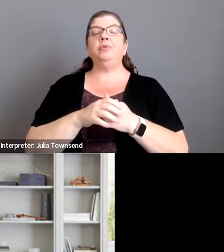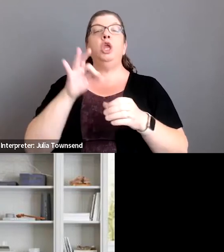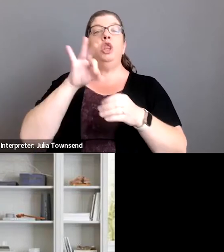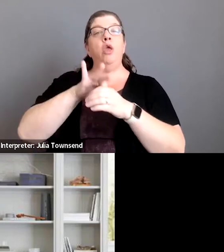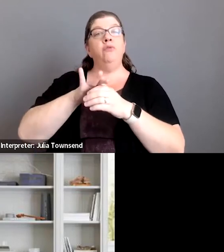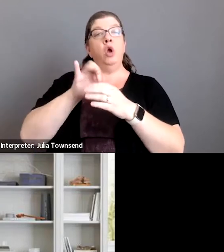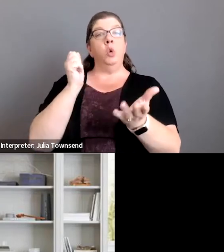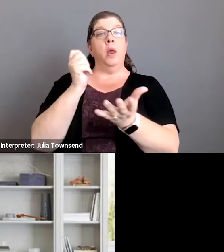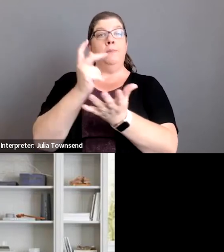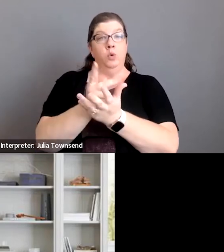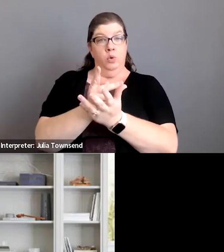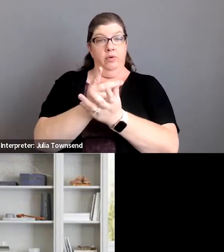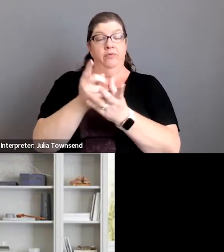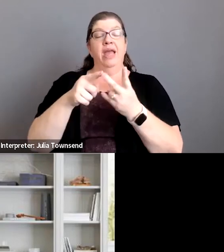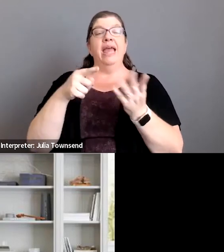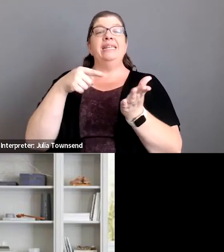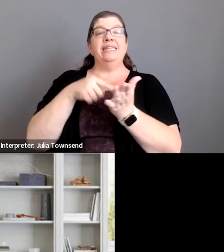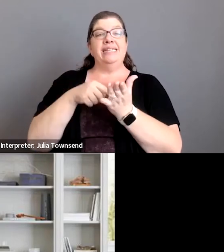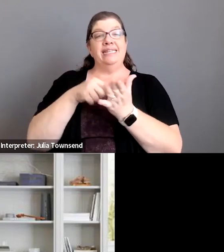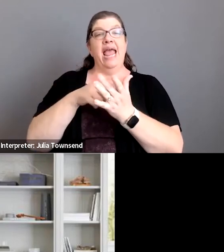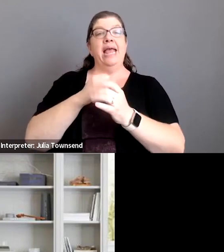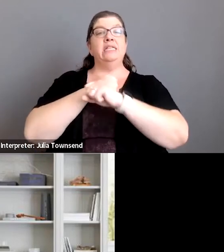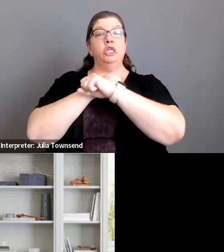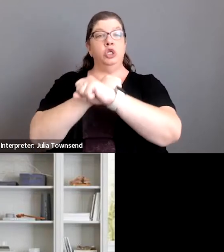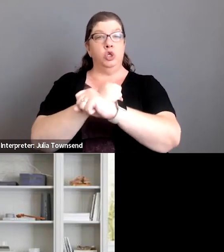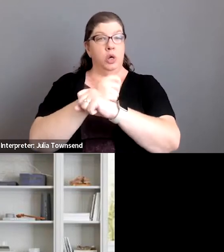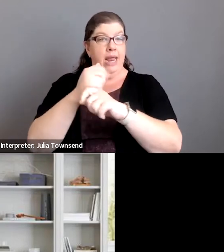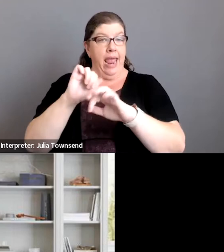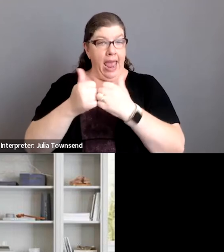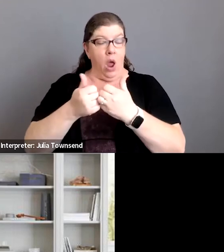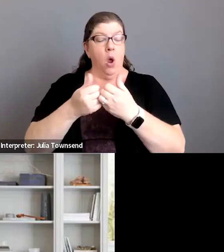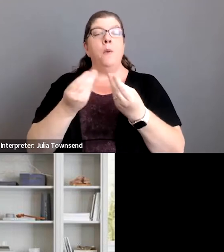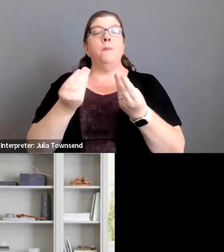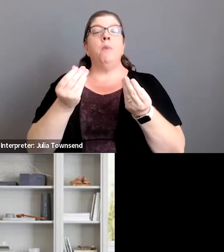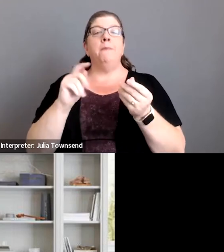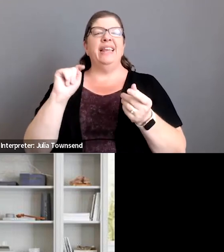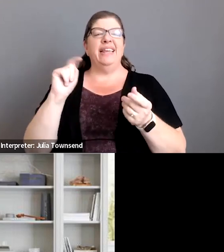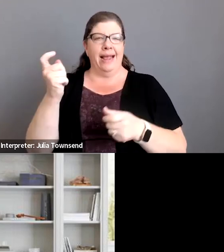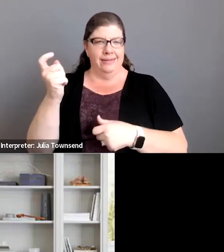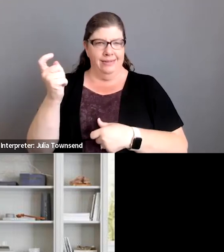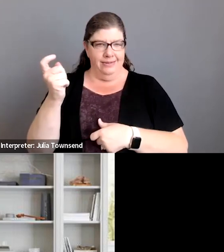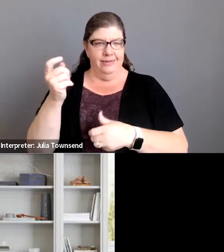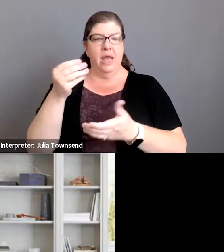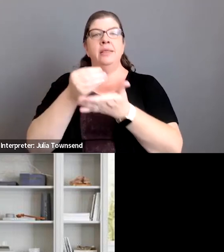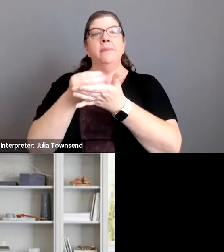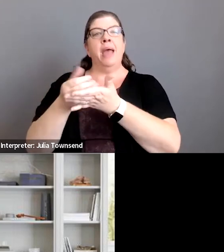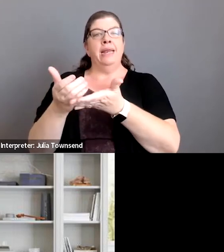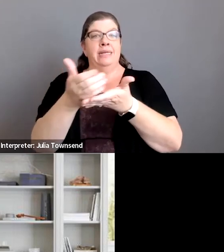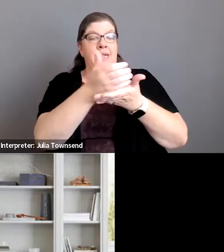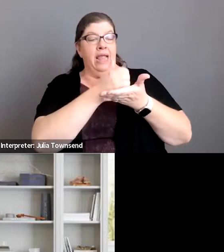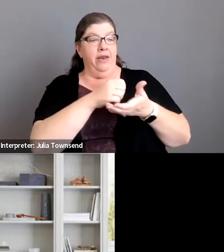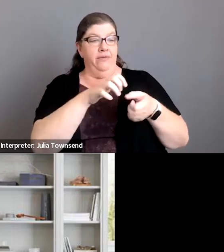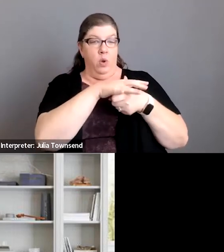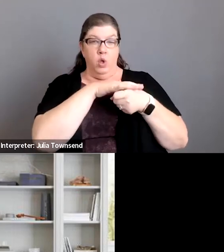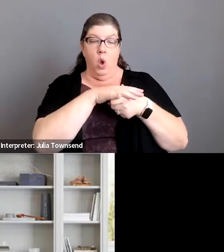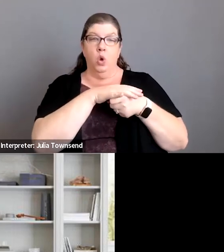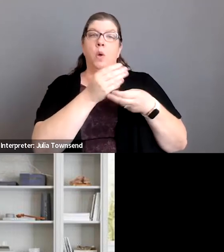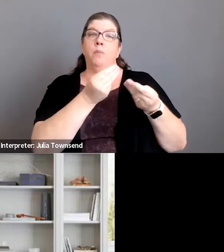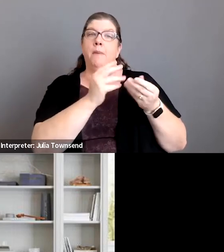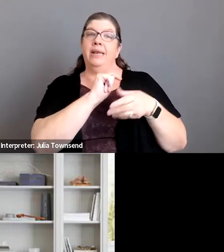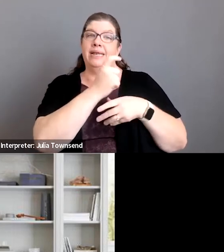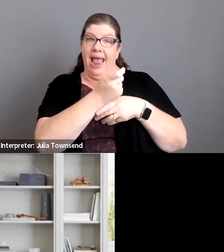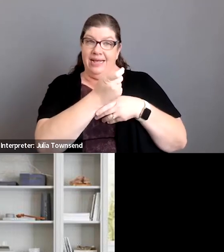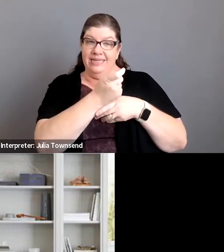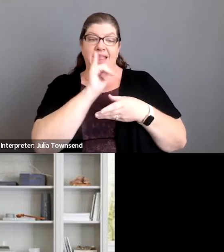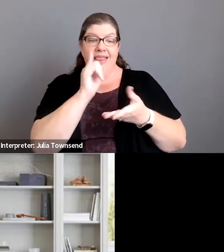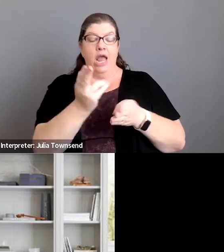approved debt secured by property taxes the monies collected from the local property taxes are used